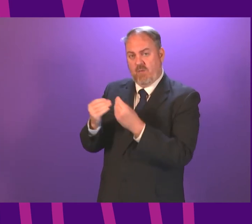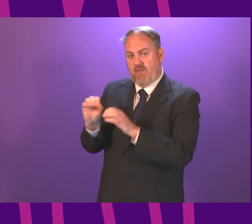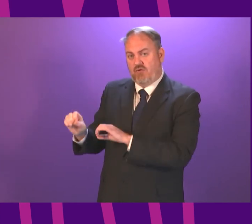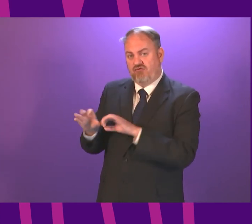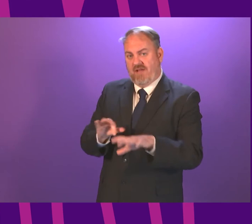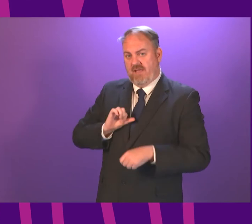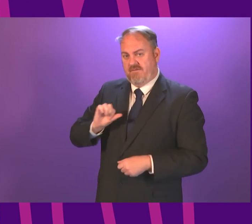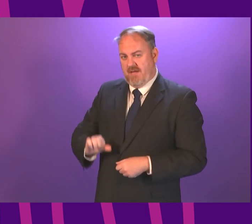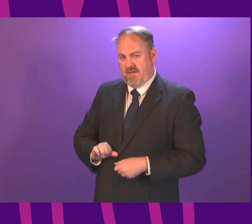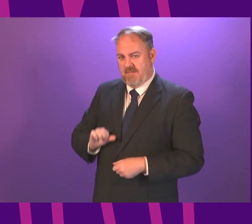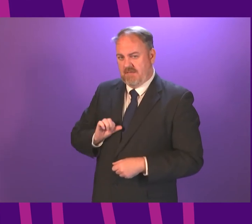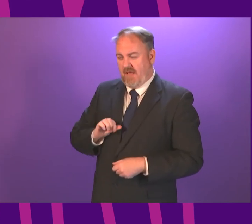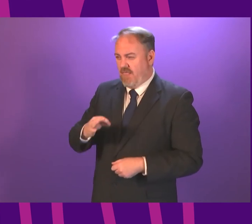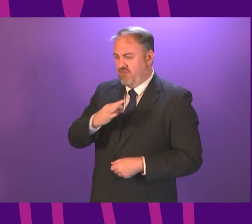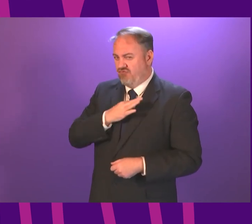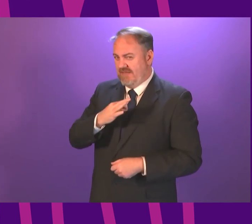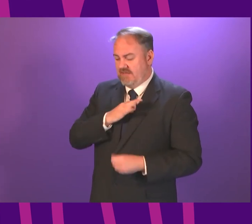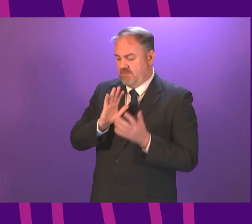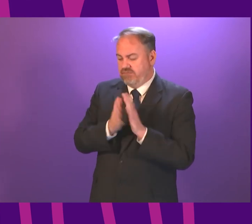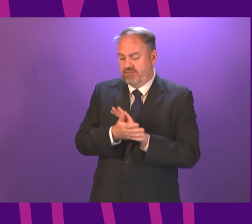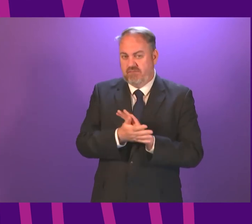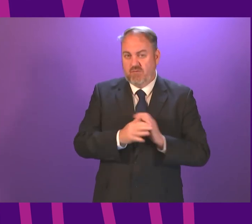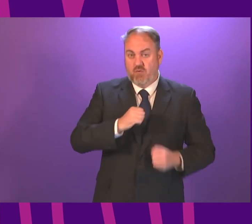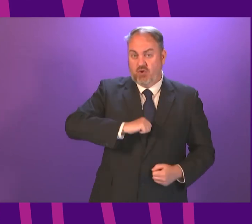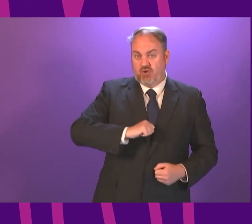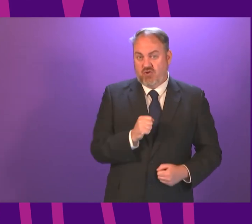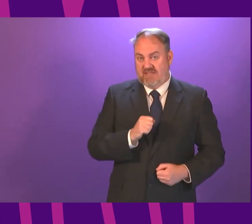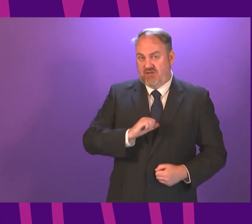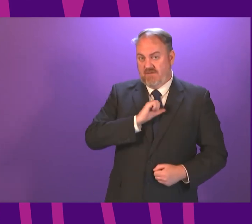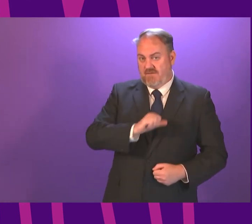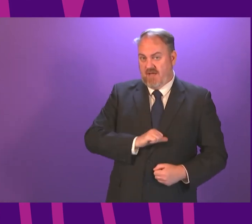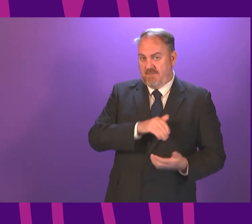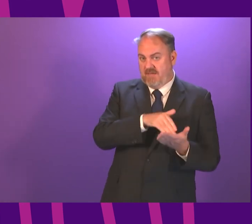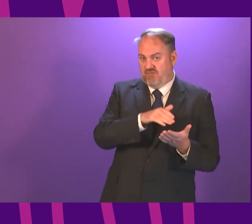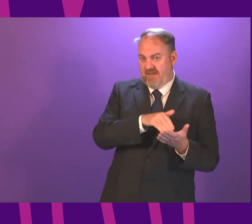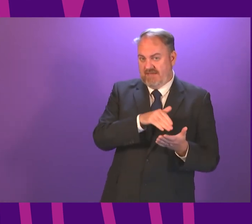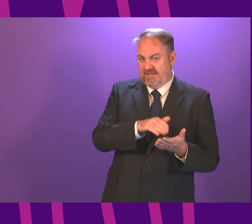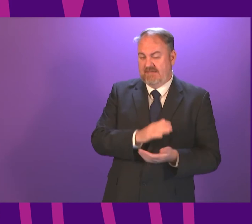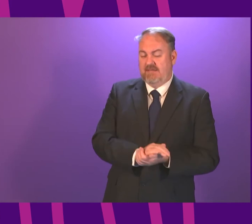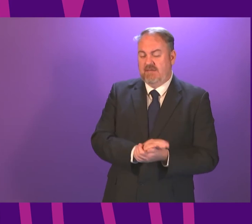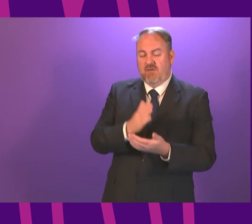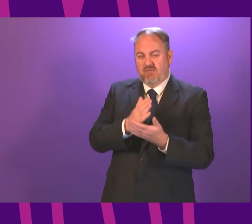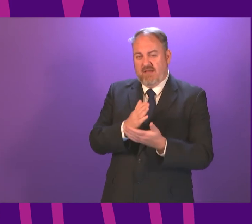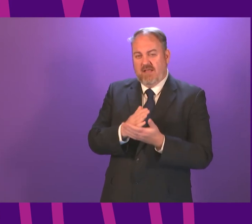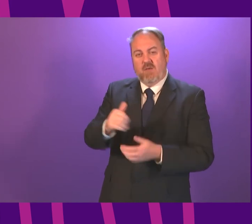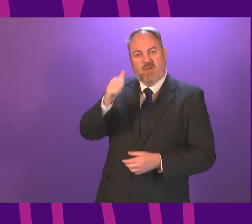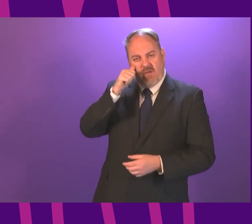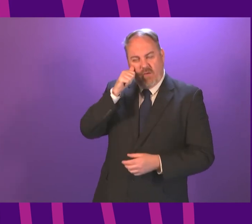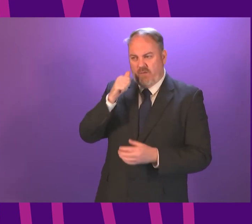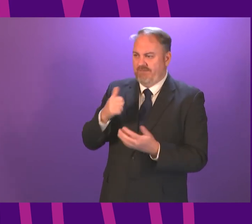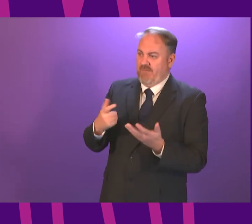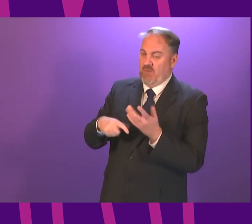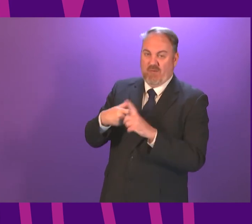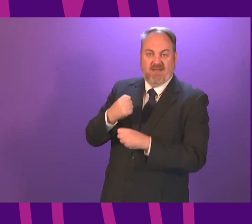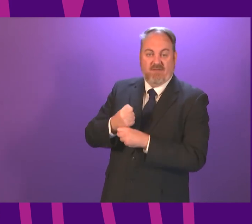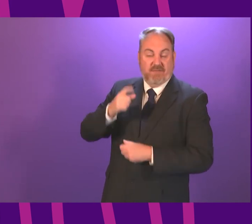earlier letter from the Rural Affairs Secretary to the UK Trade Secretary on 19th of May. But the UK Government seems determined